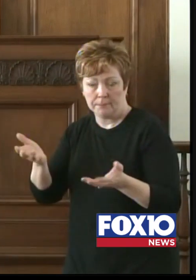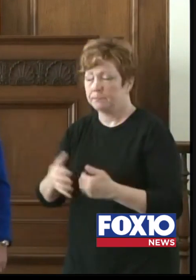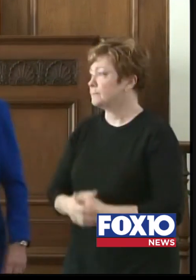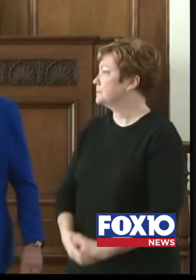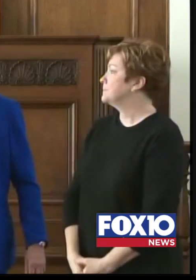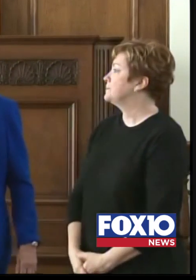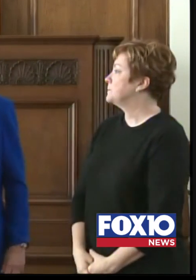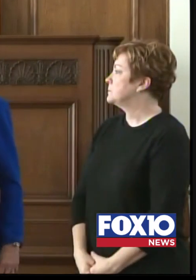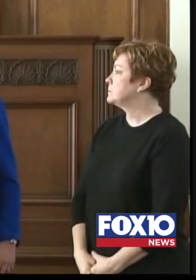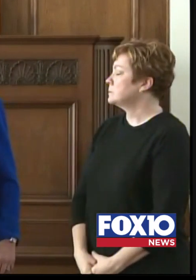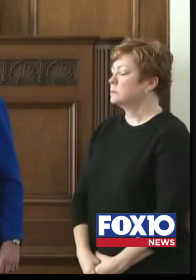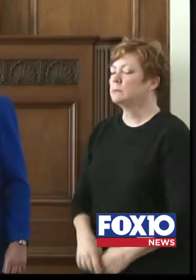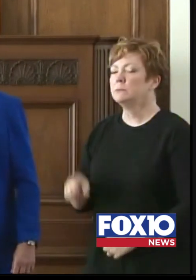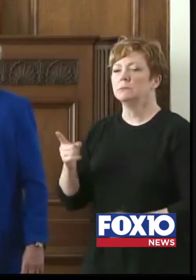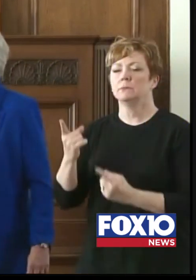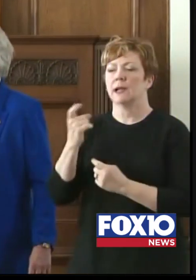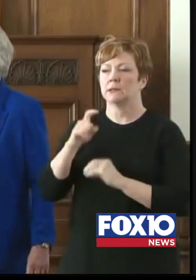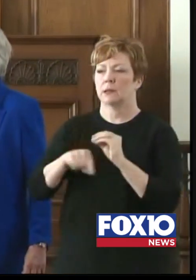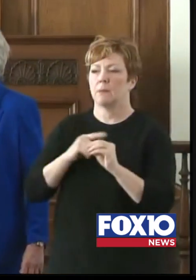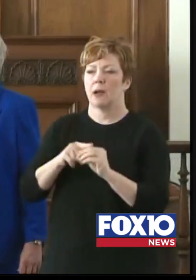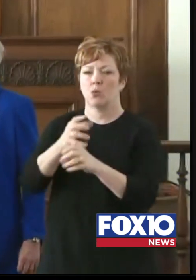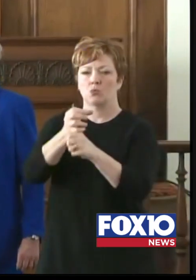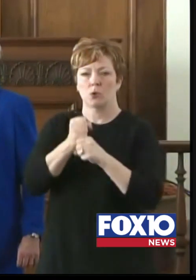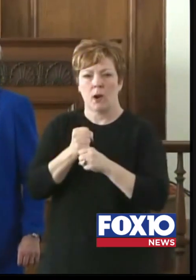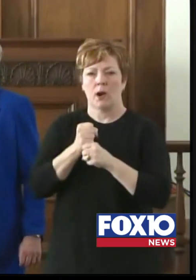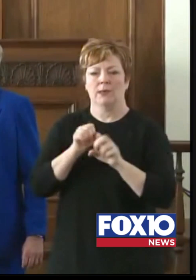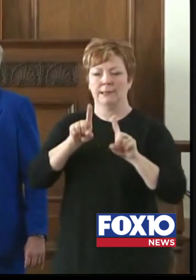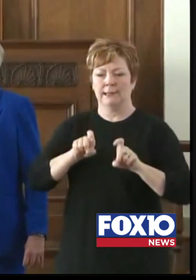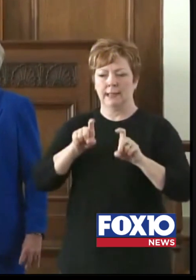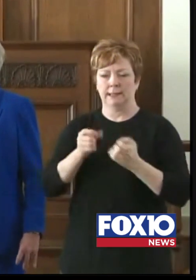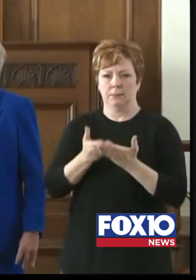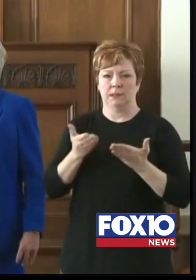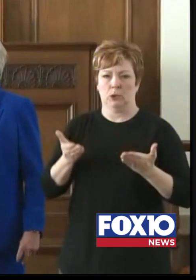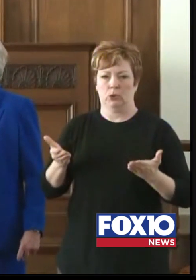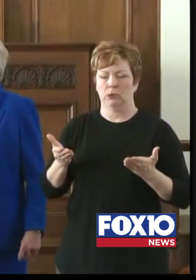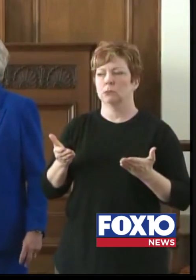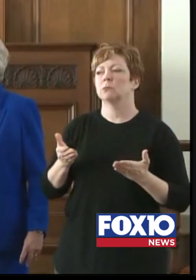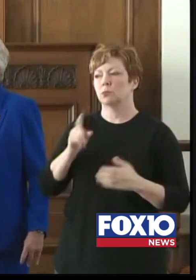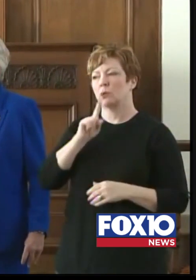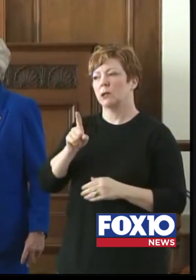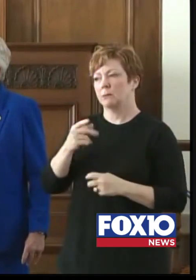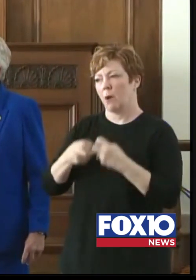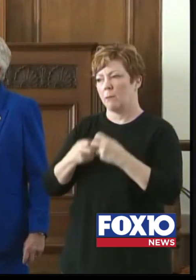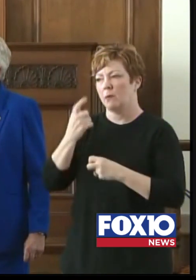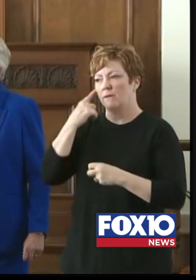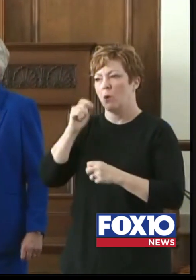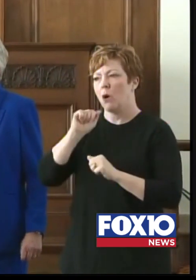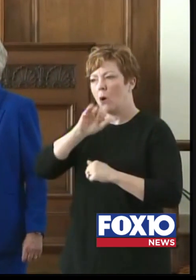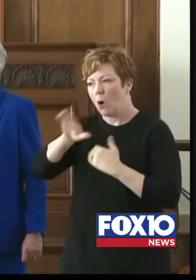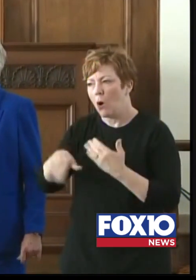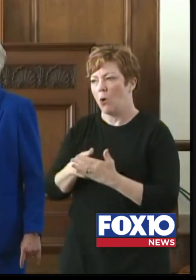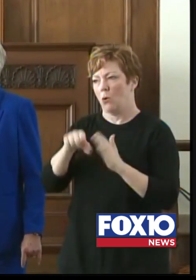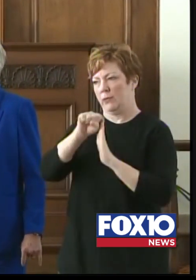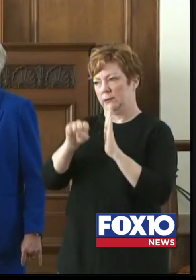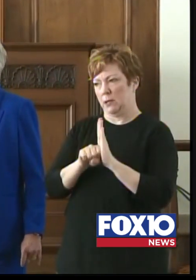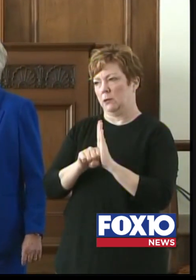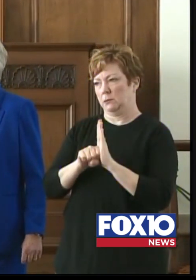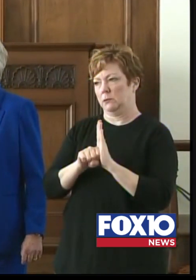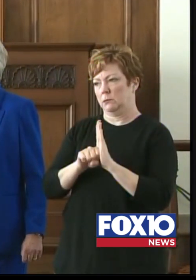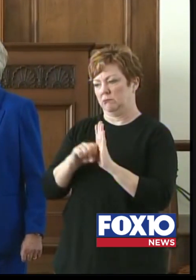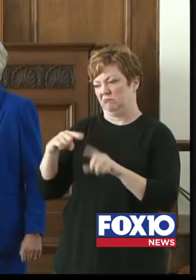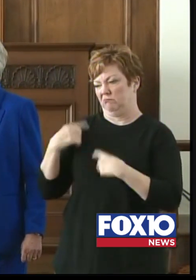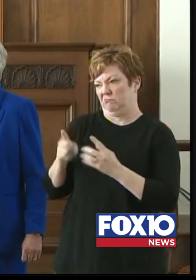The question has to do with acquiring testing materials. I think it's been an issue for all states for as long as we've been involved in this response.